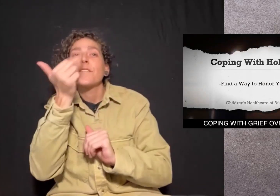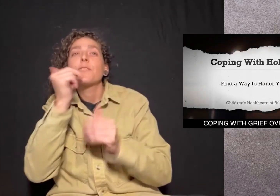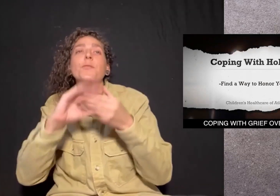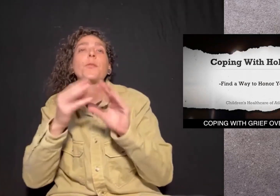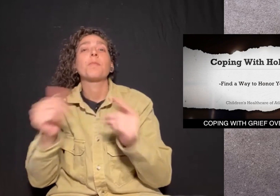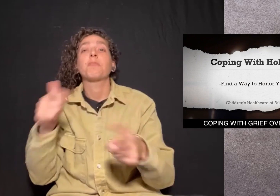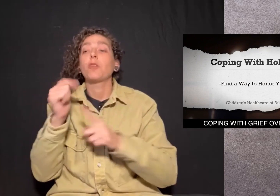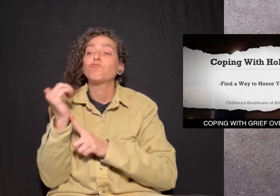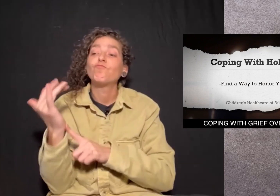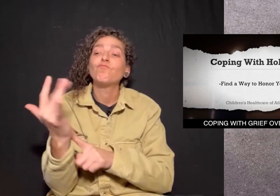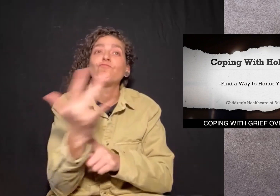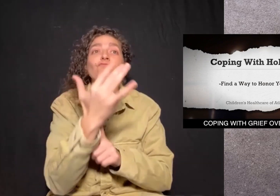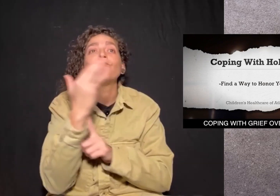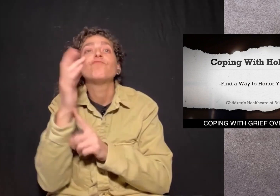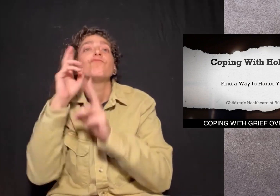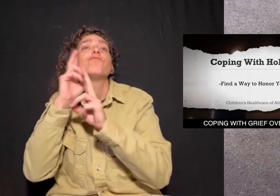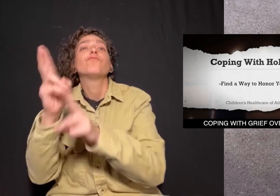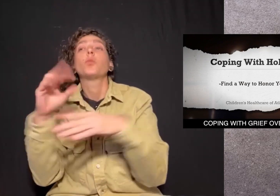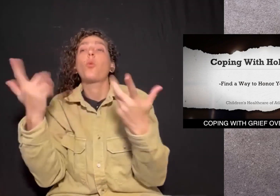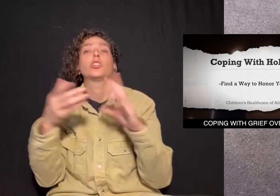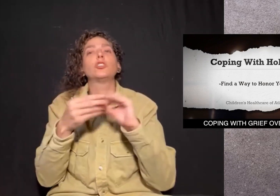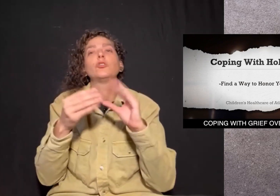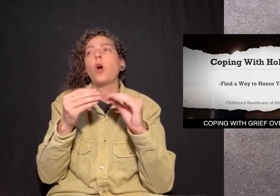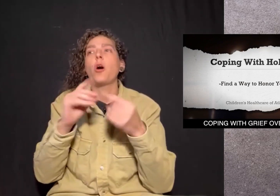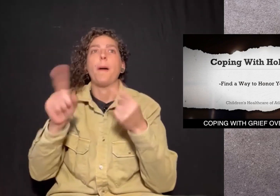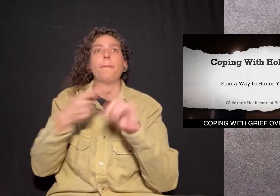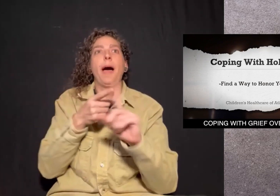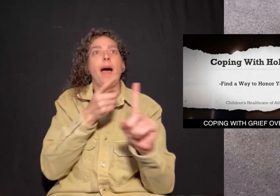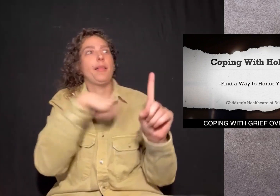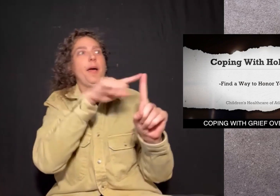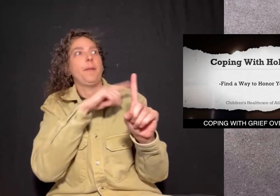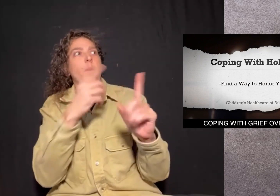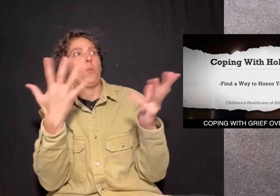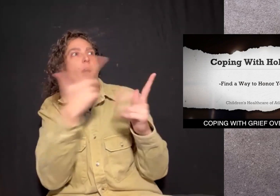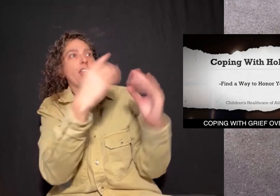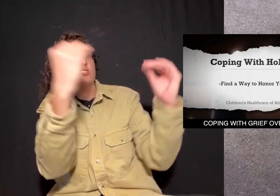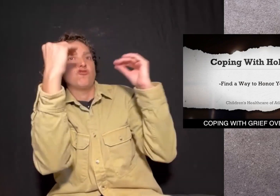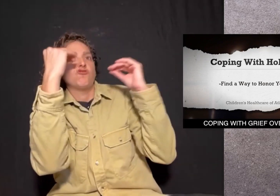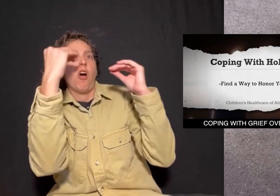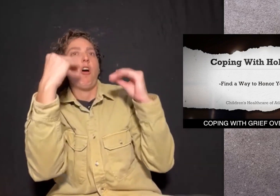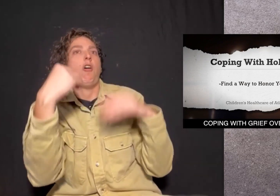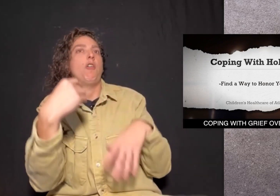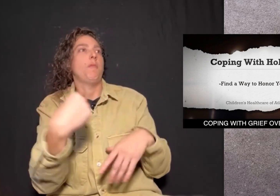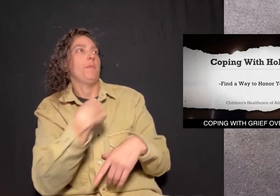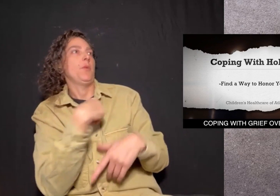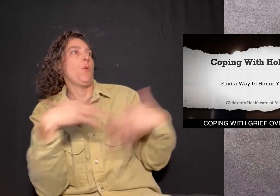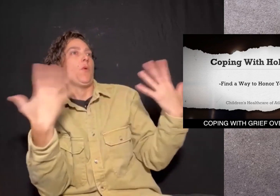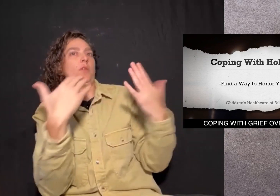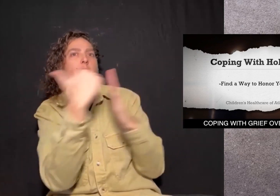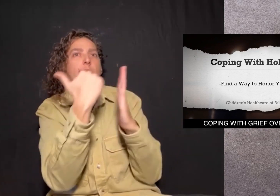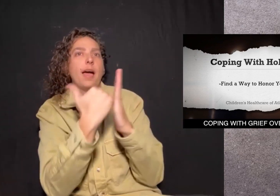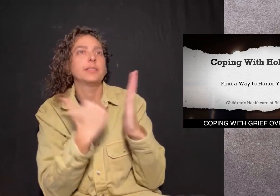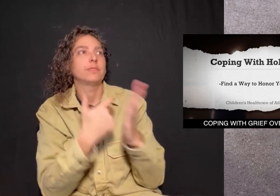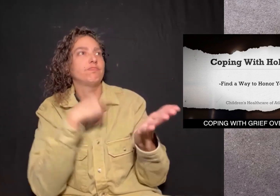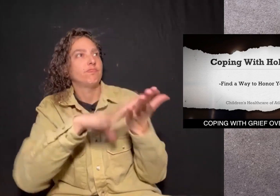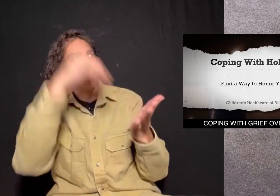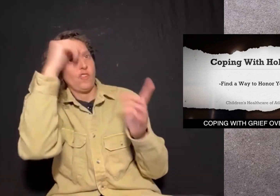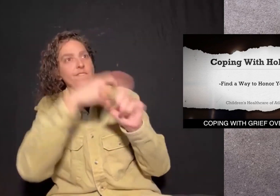stories, light a candle for them, or talk about what they taught you or lessons you learned from